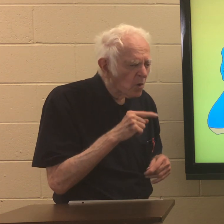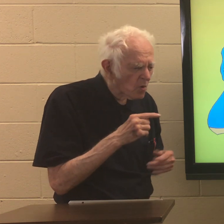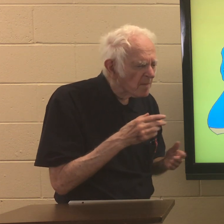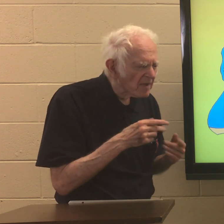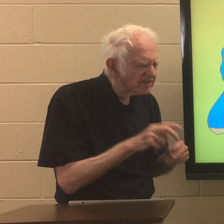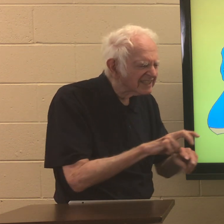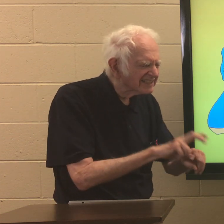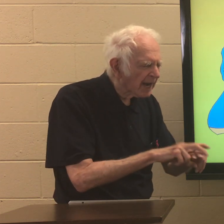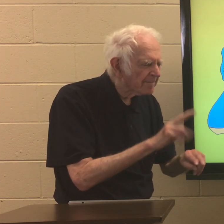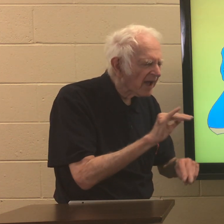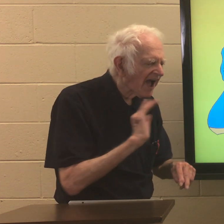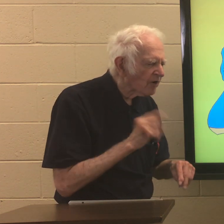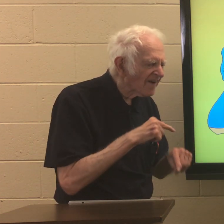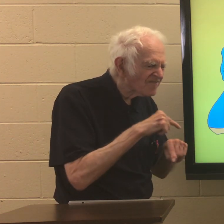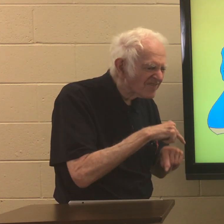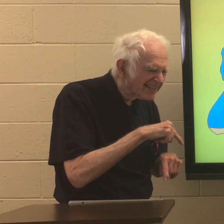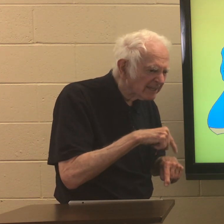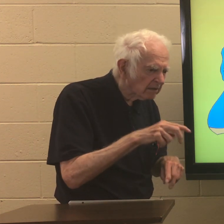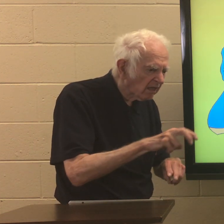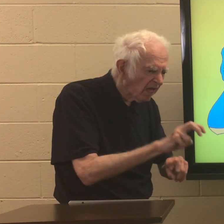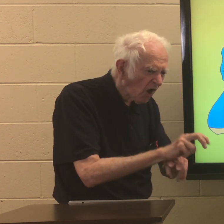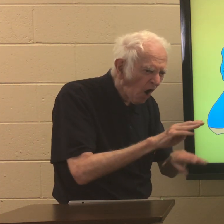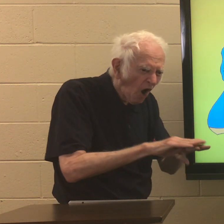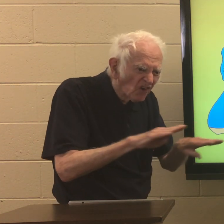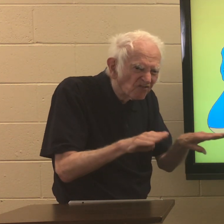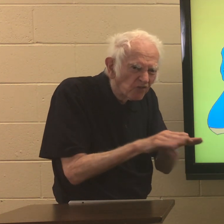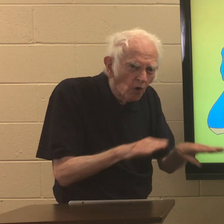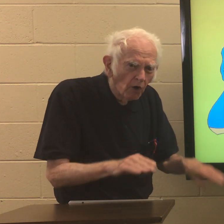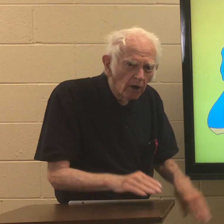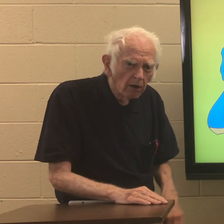They even said sit by our feet feet on the floor.